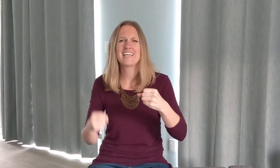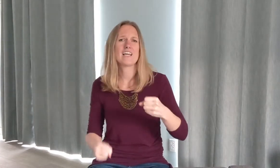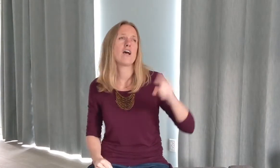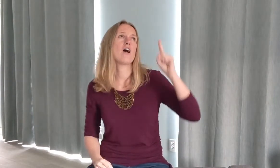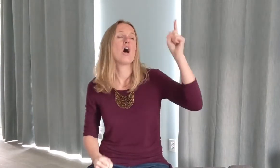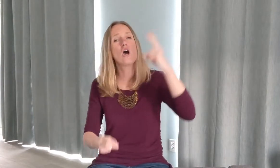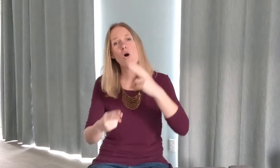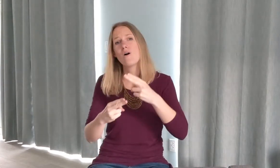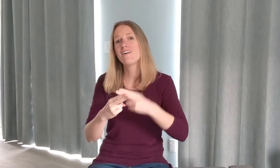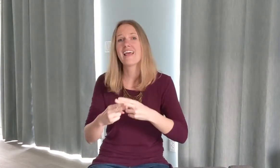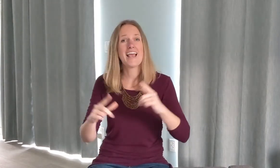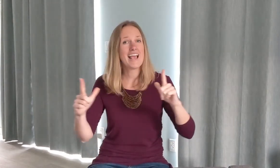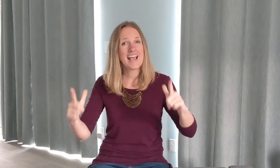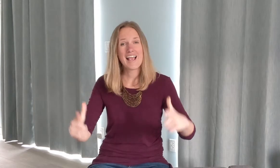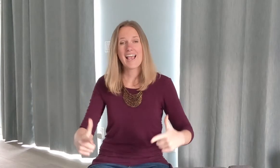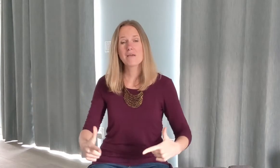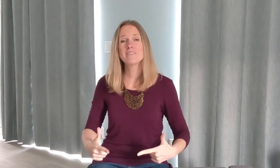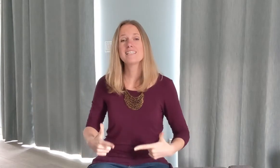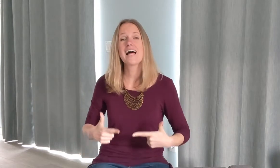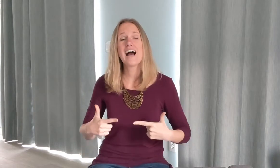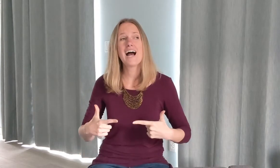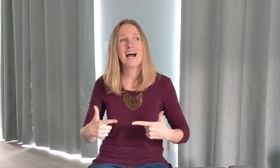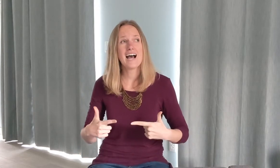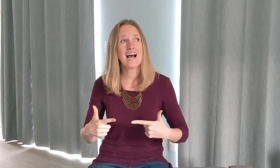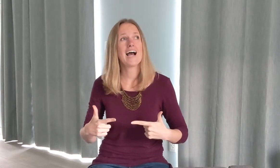Your name is healing life